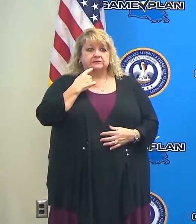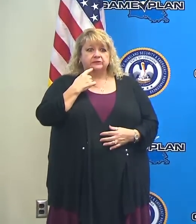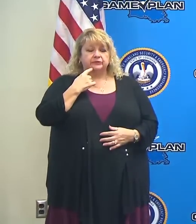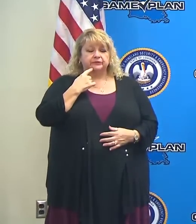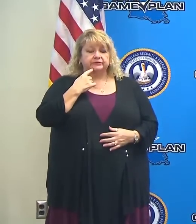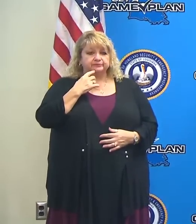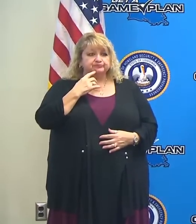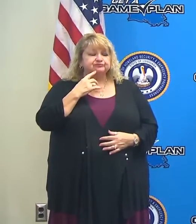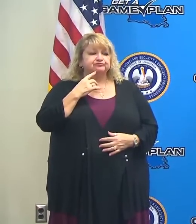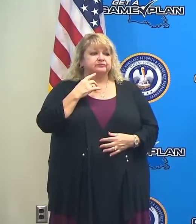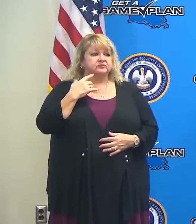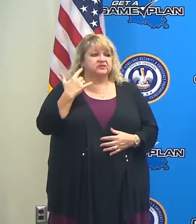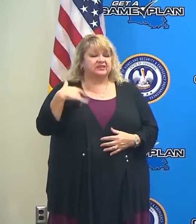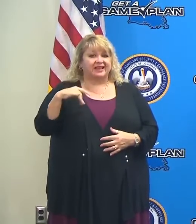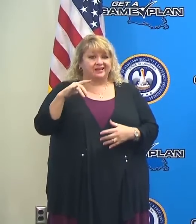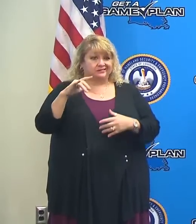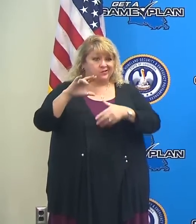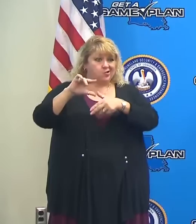Ida.